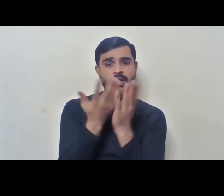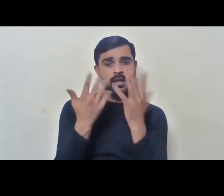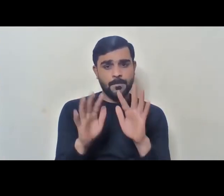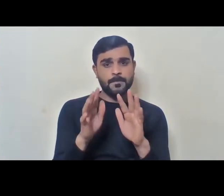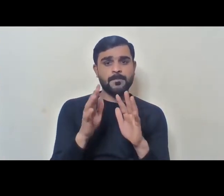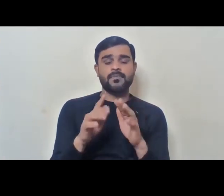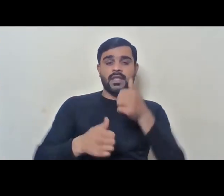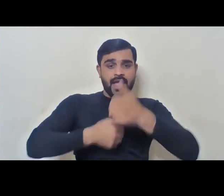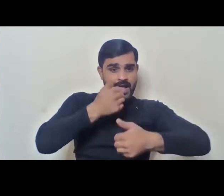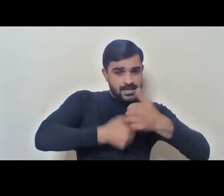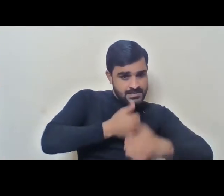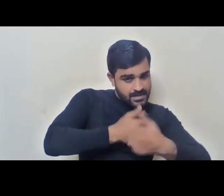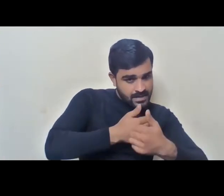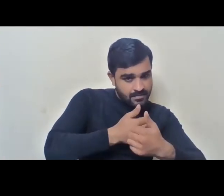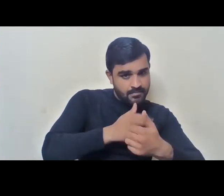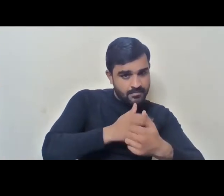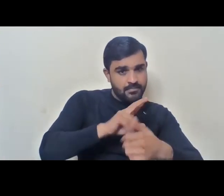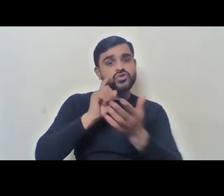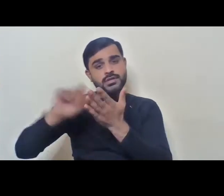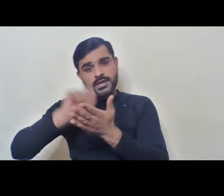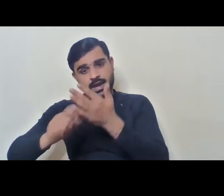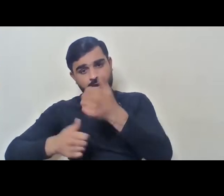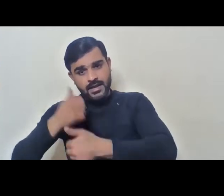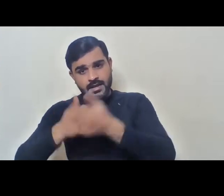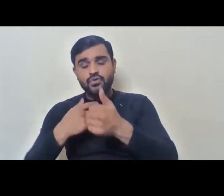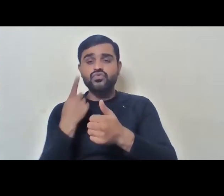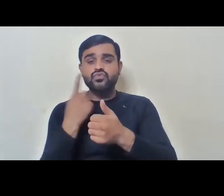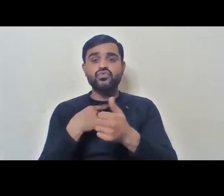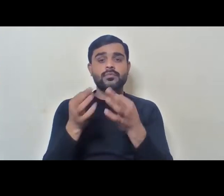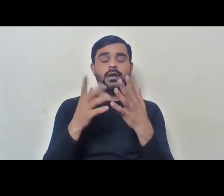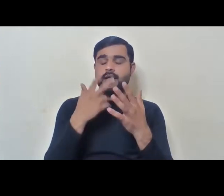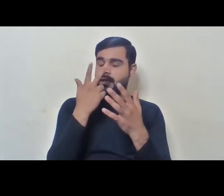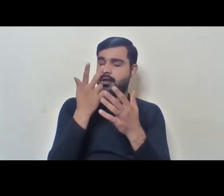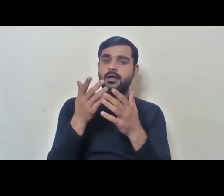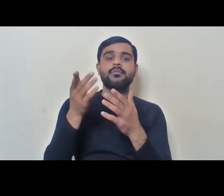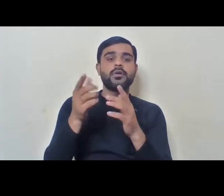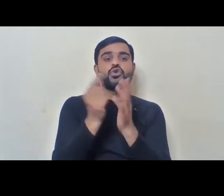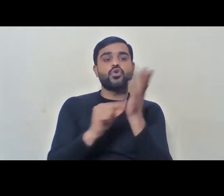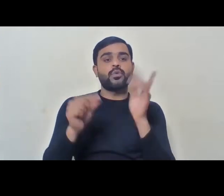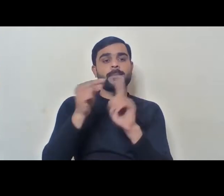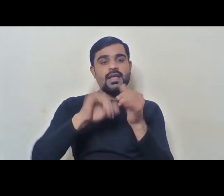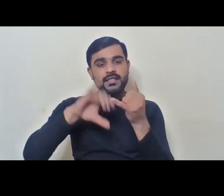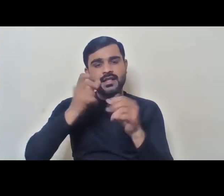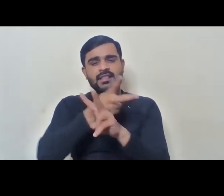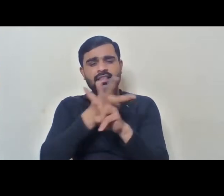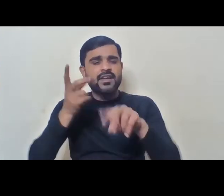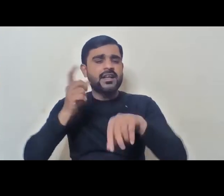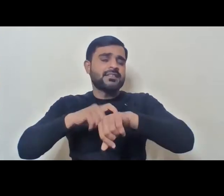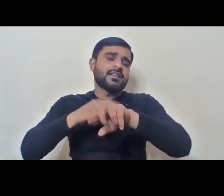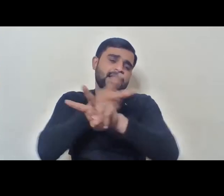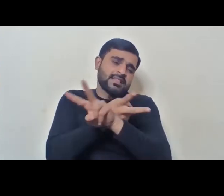exams, and you know, writing the exams, especially if they're by public service commissions up so additional time,